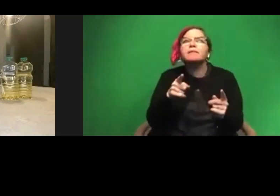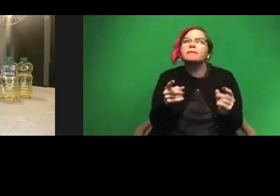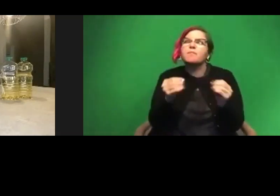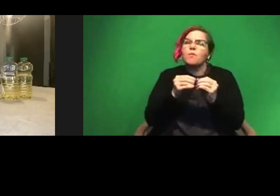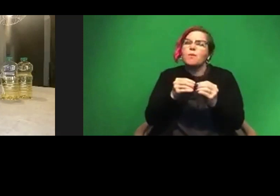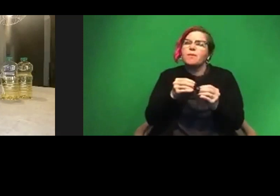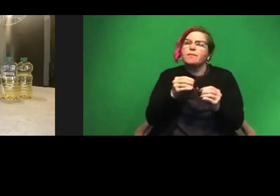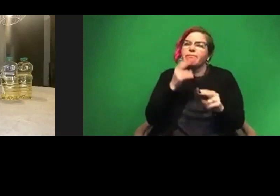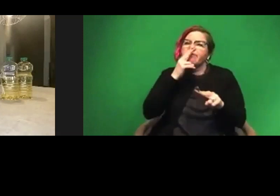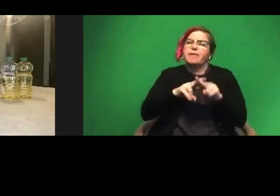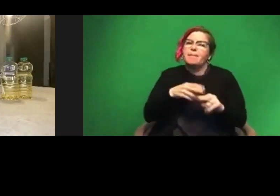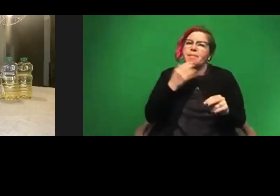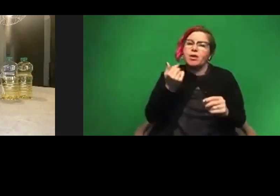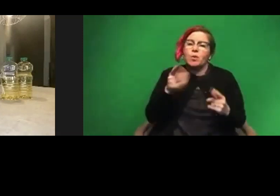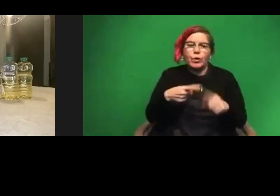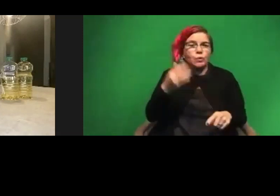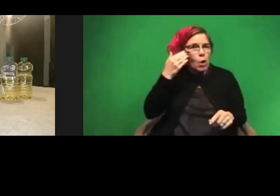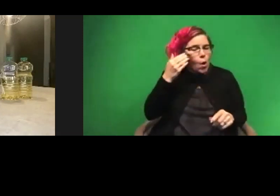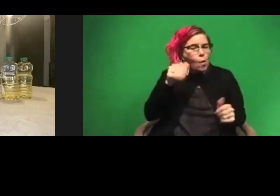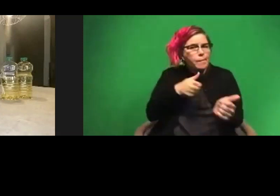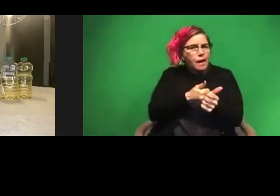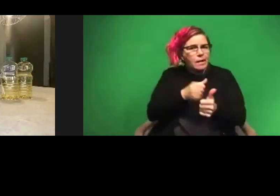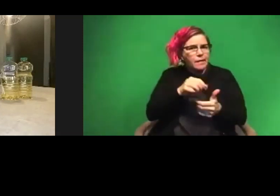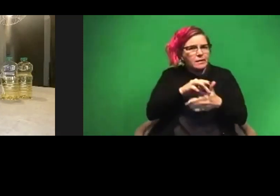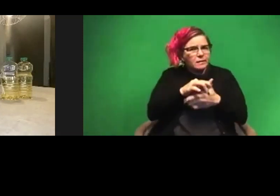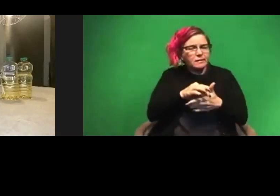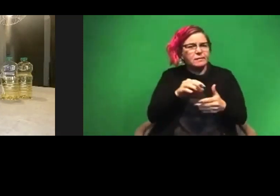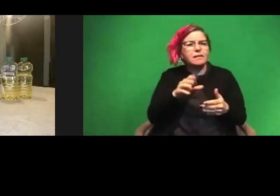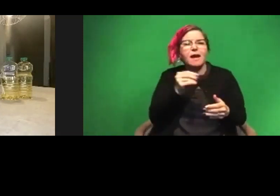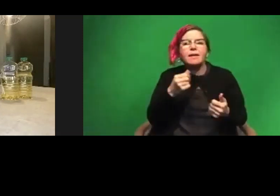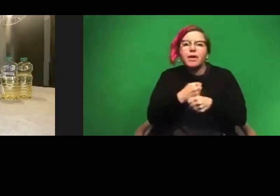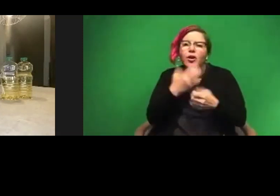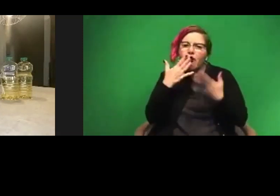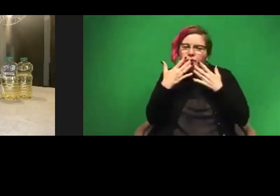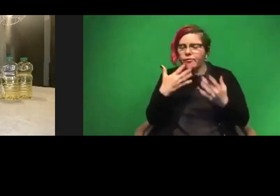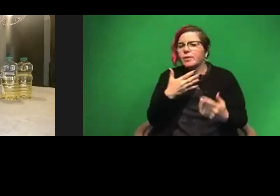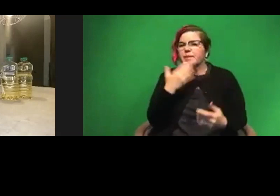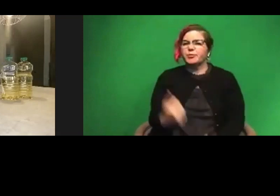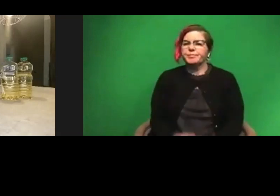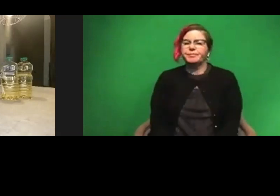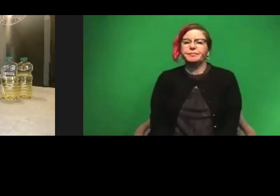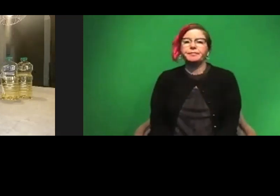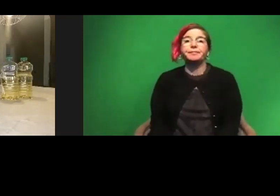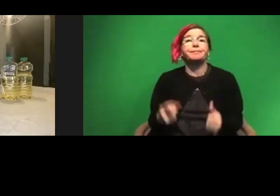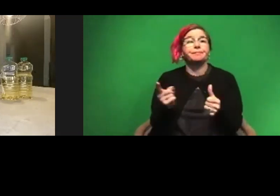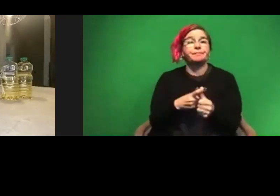when you know what you're doing and you kind of make it colorful as well. So the first thing you want to do